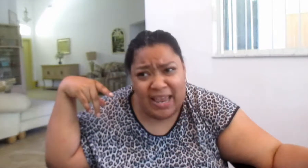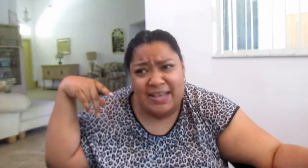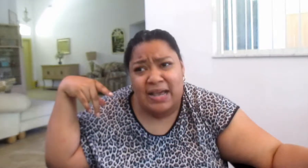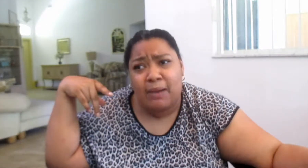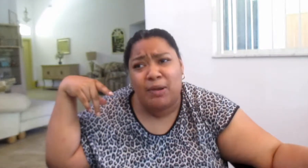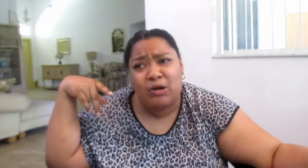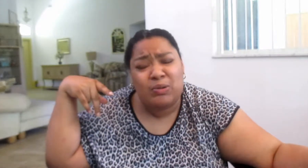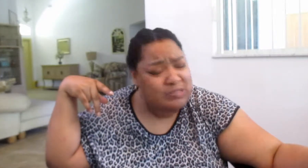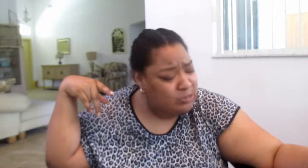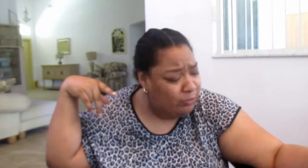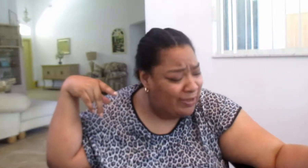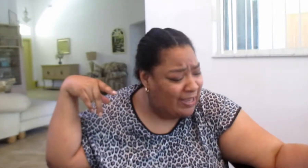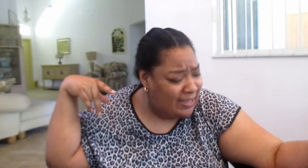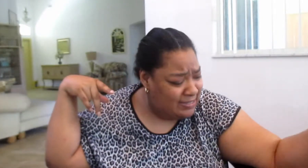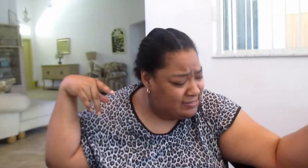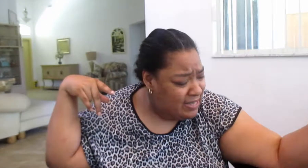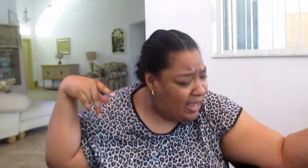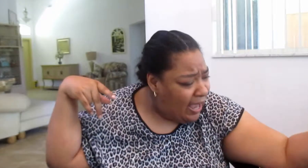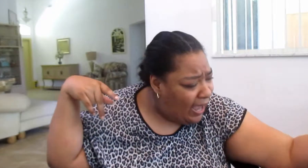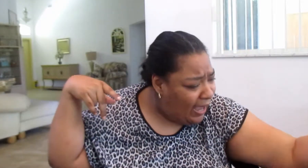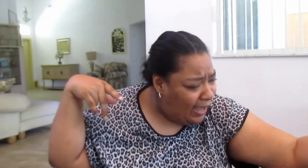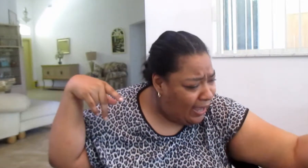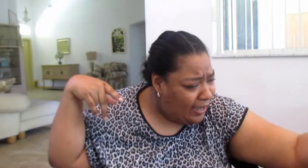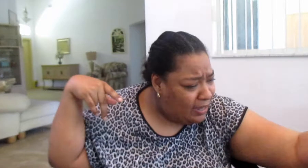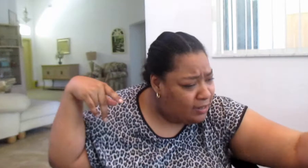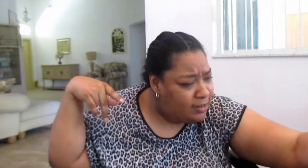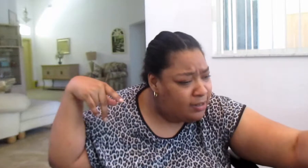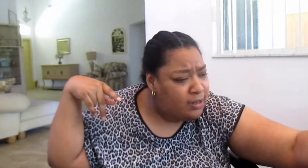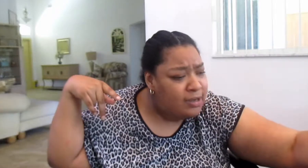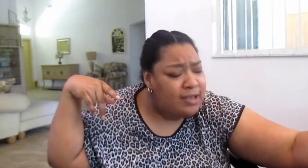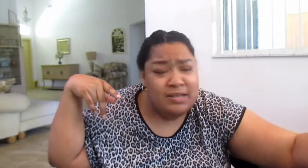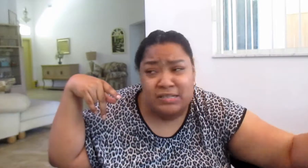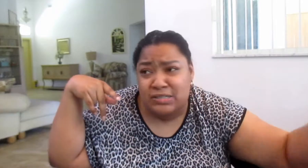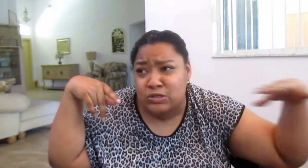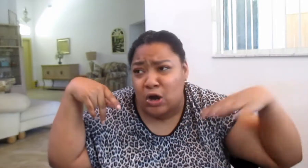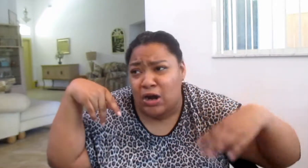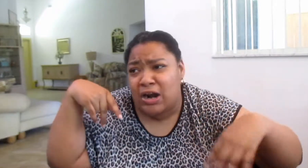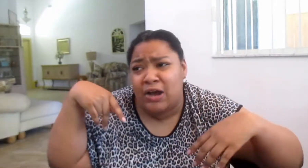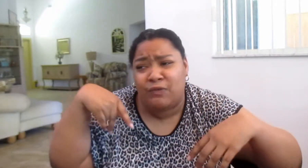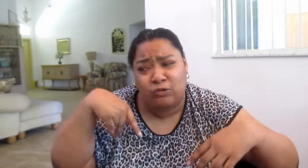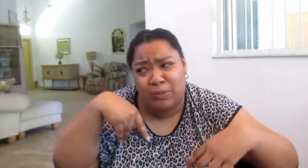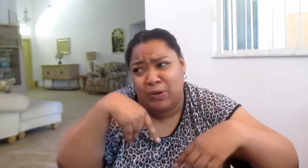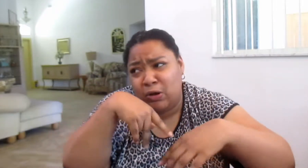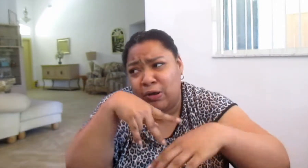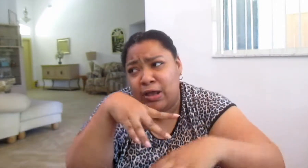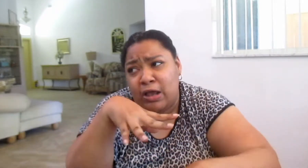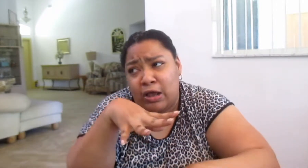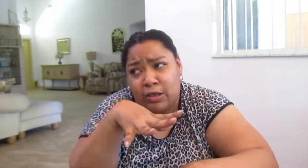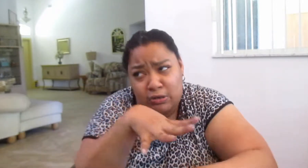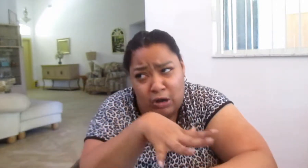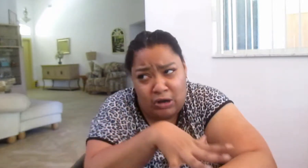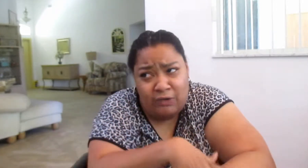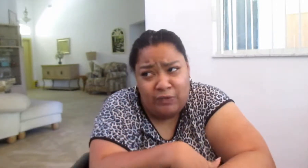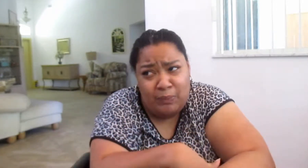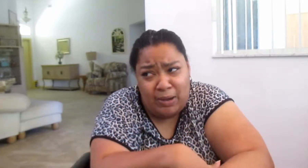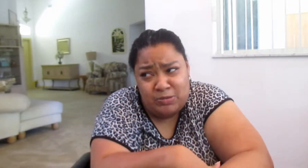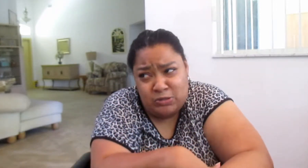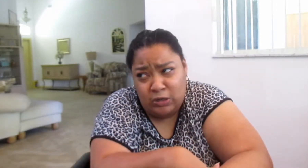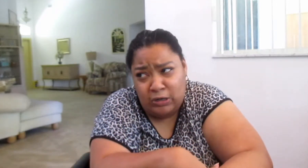Rostova is a, she's the daughter of a criminal, the daughter of a mobster